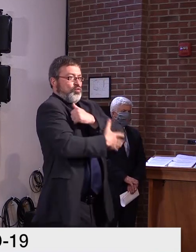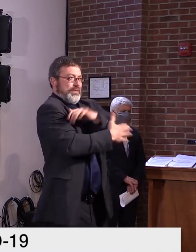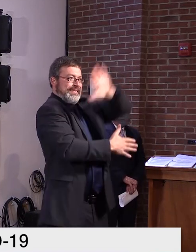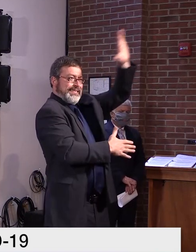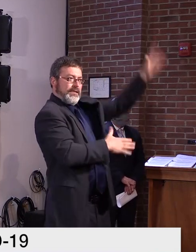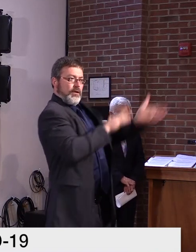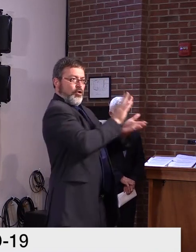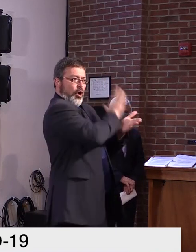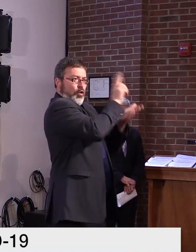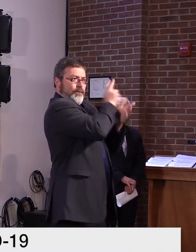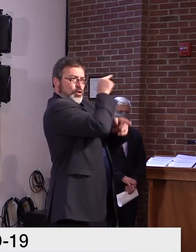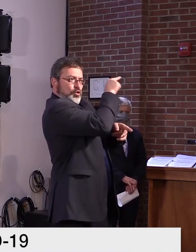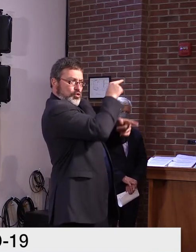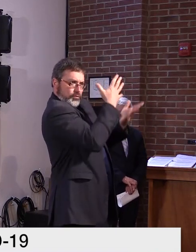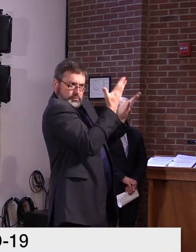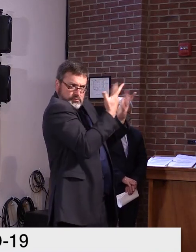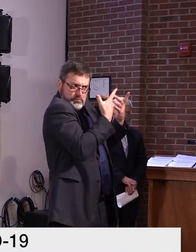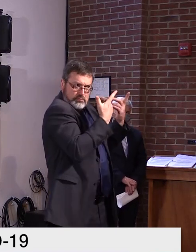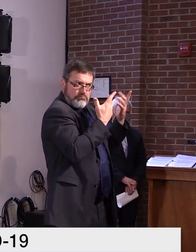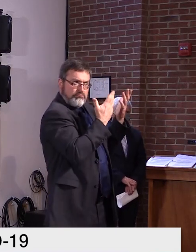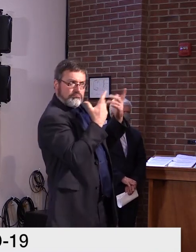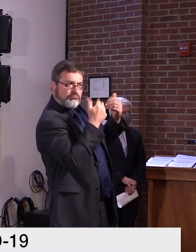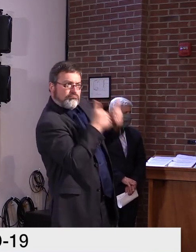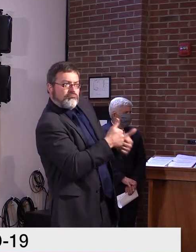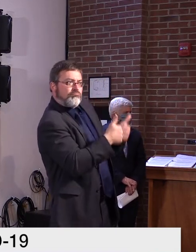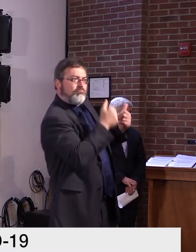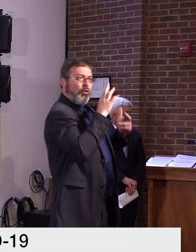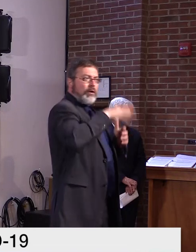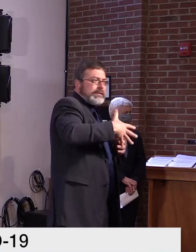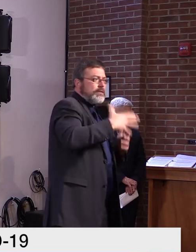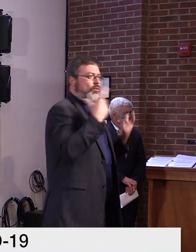minimum, I think we're going to be in exactly the same place.